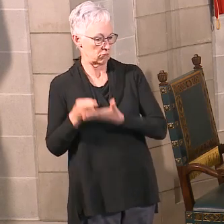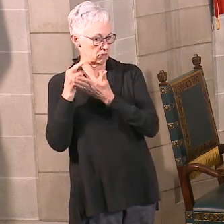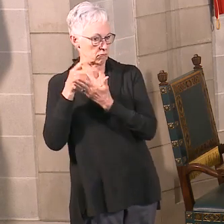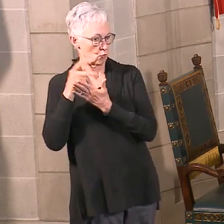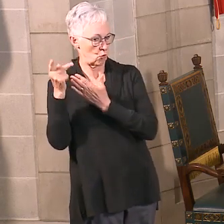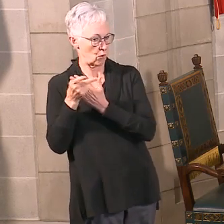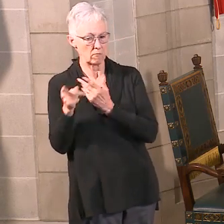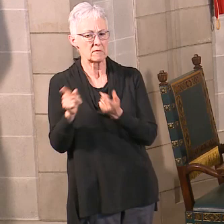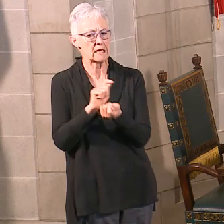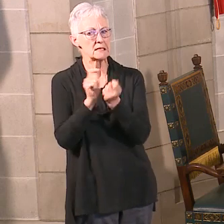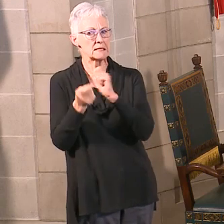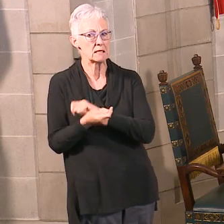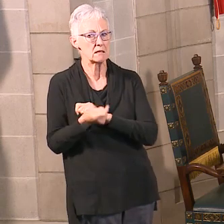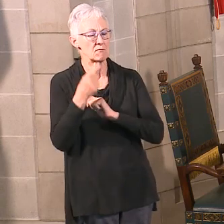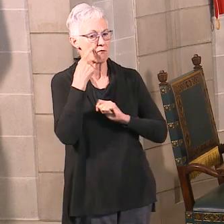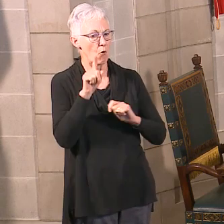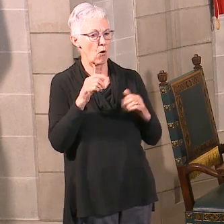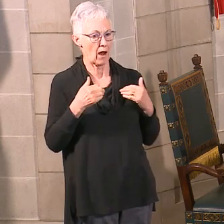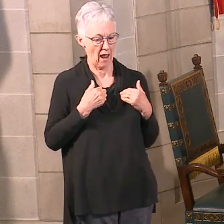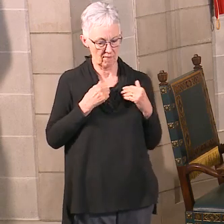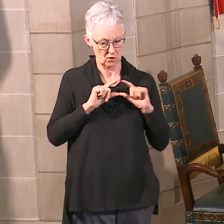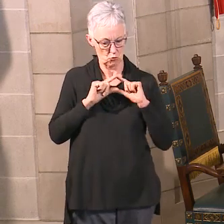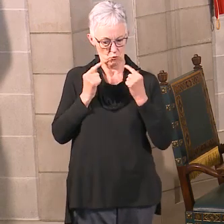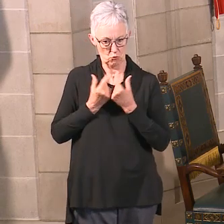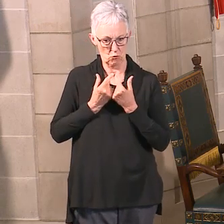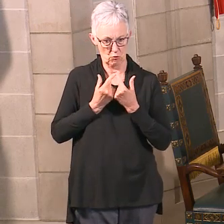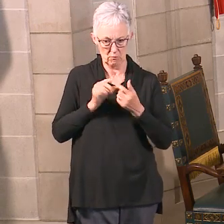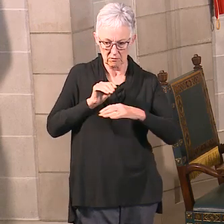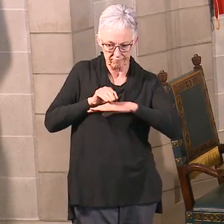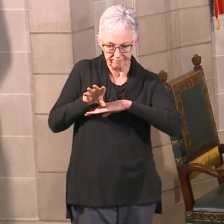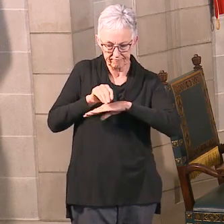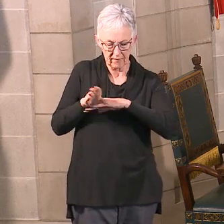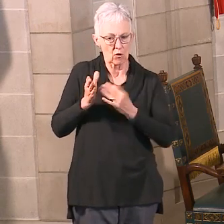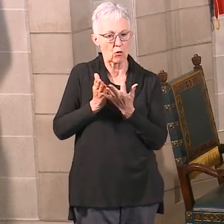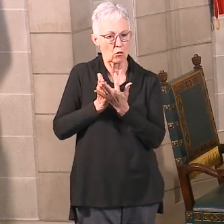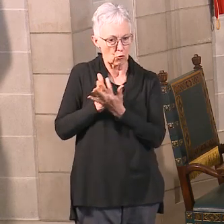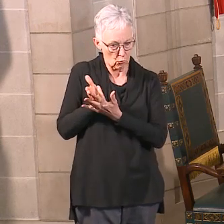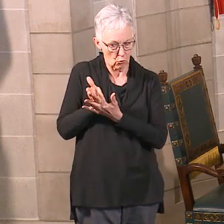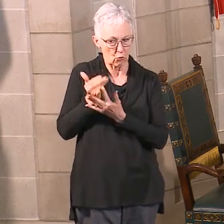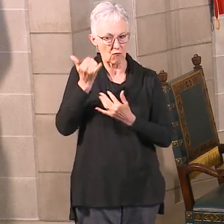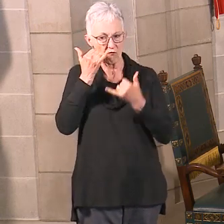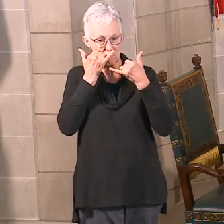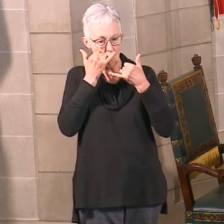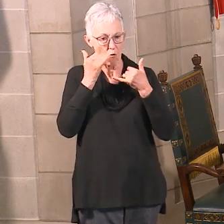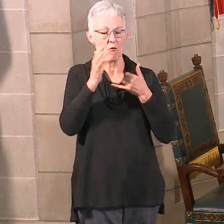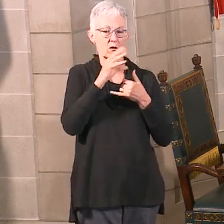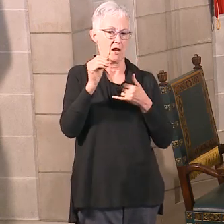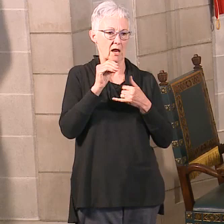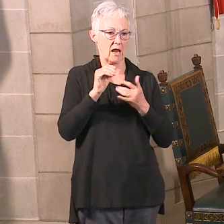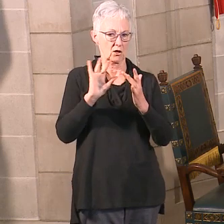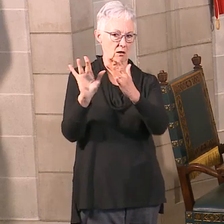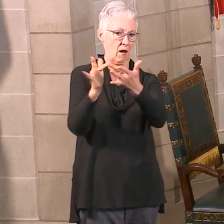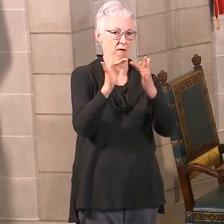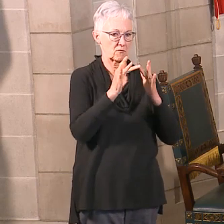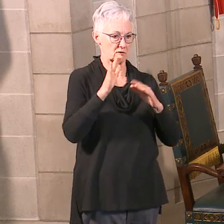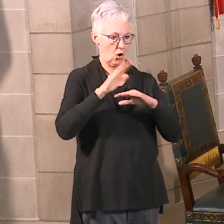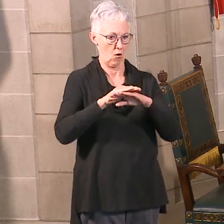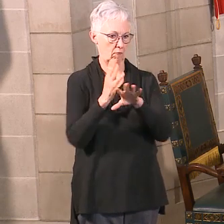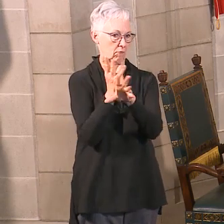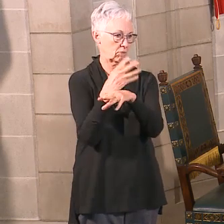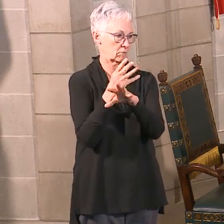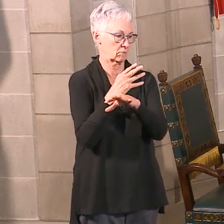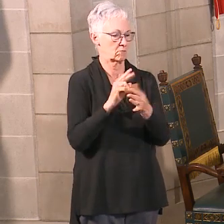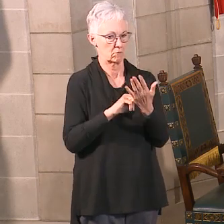offer psychoeducational groups through phone and web conferencing. This has allowed them to continue providing daily